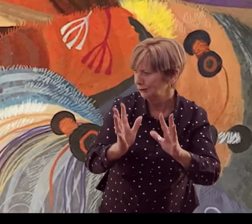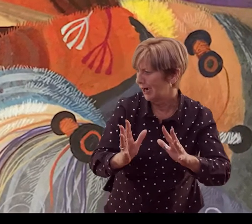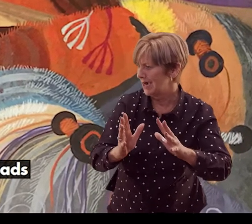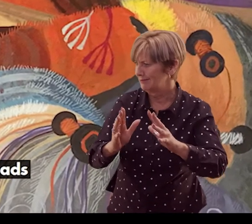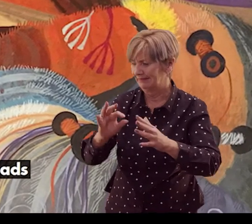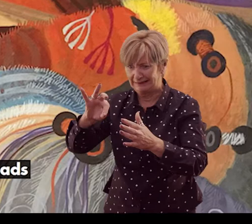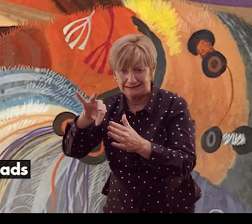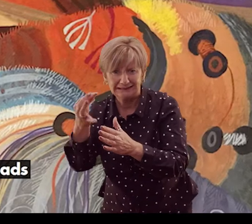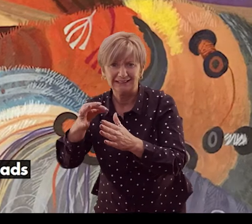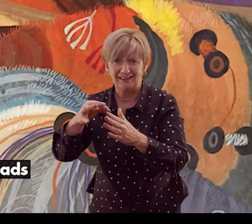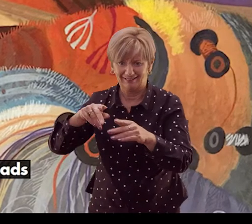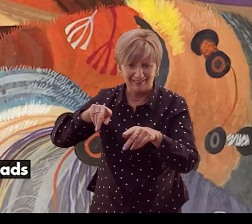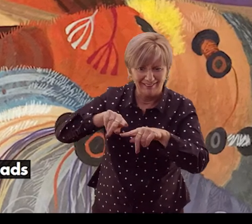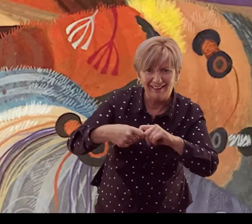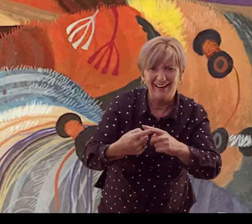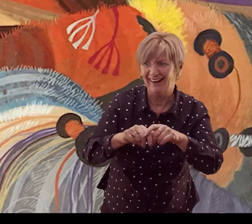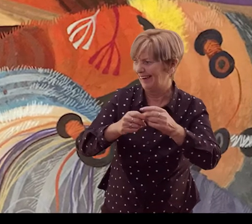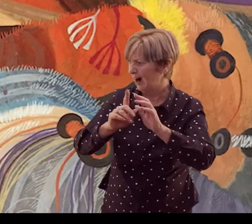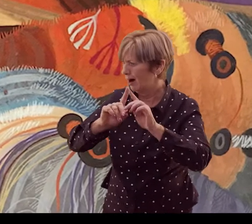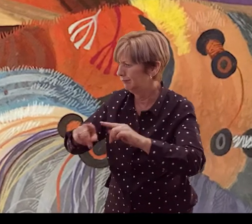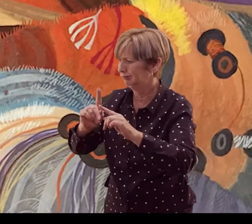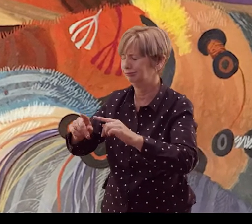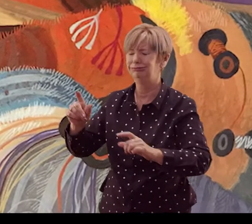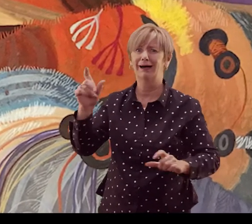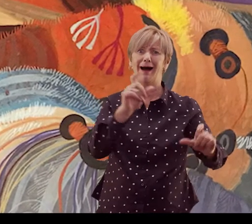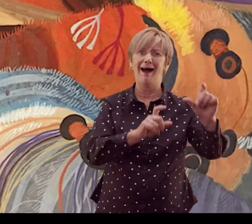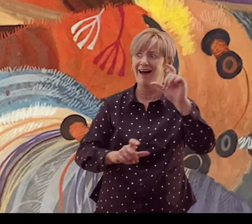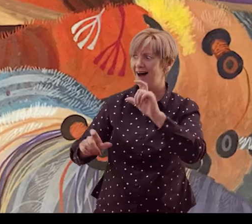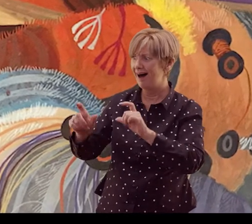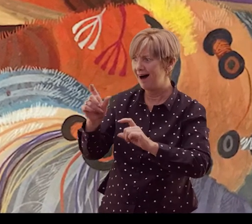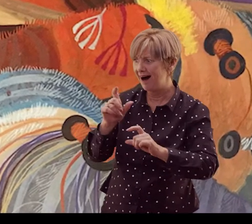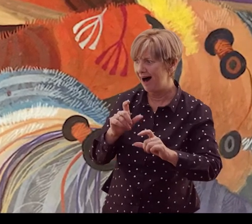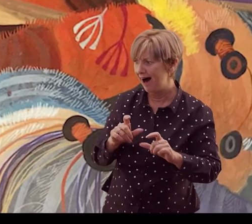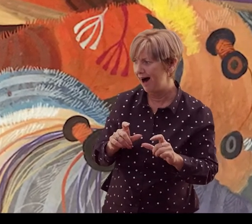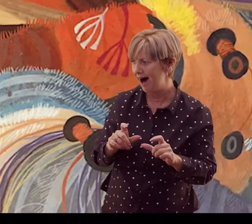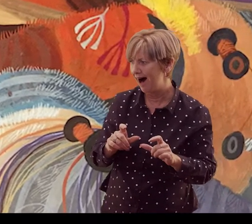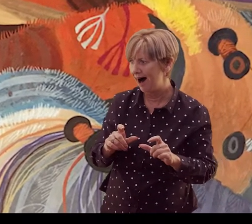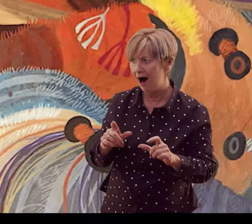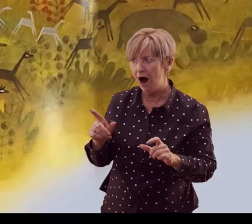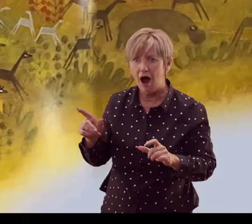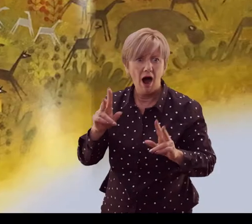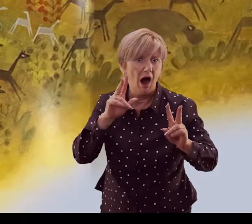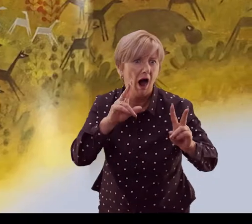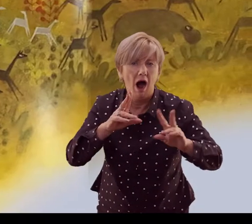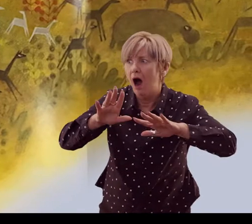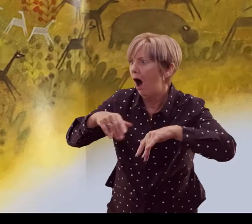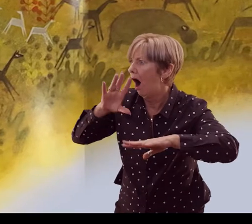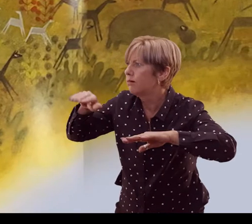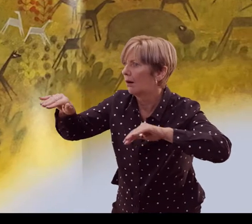and needles and threads of a thousand different colours. The news spread far and wide